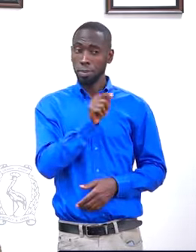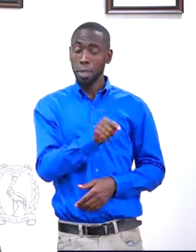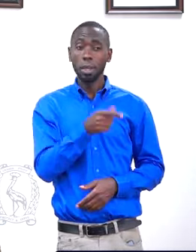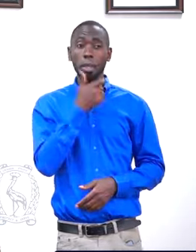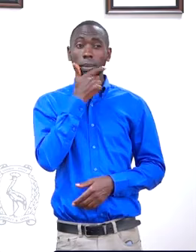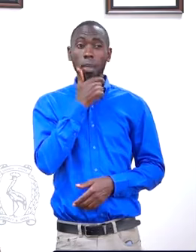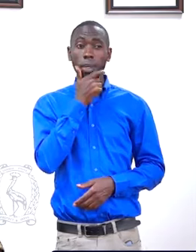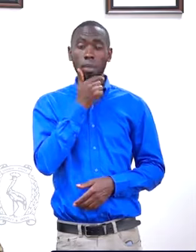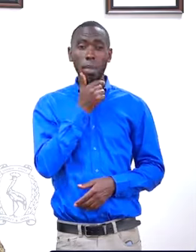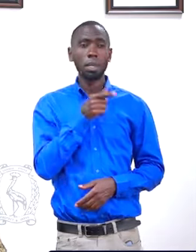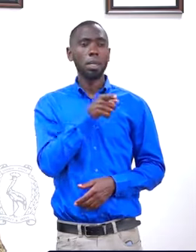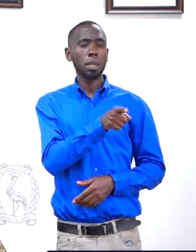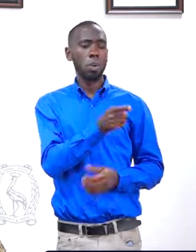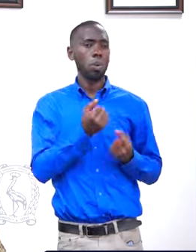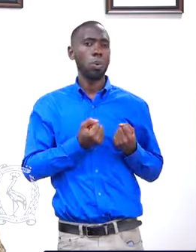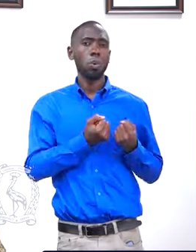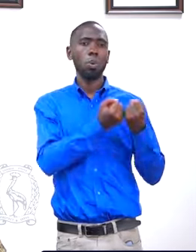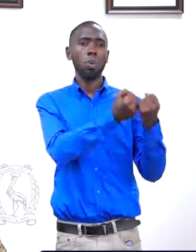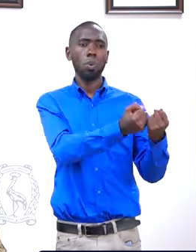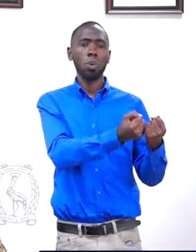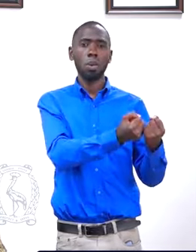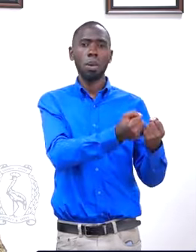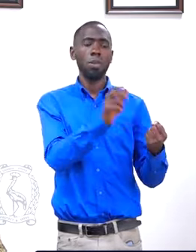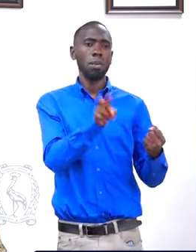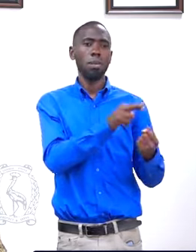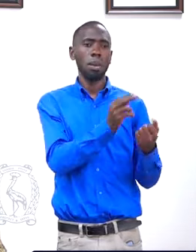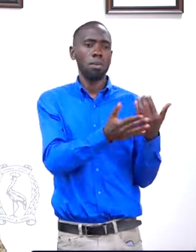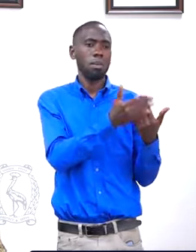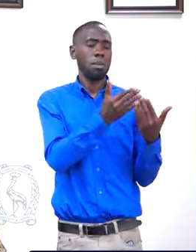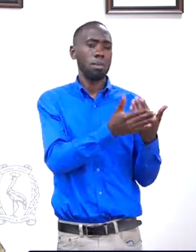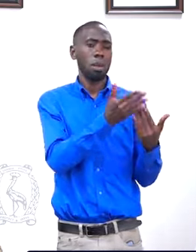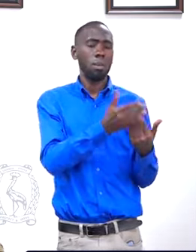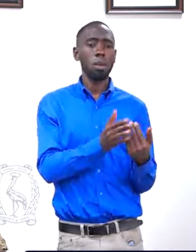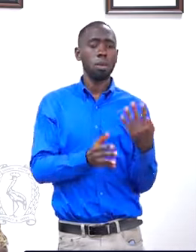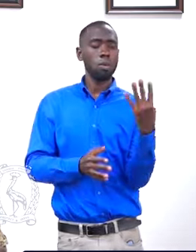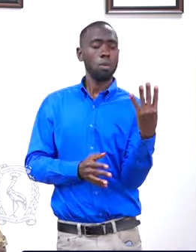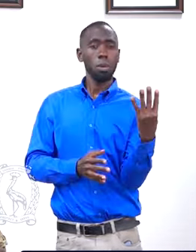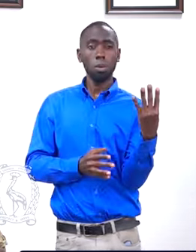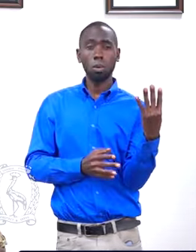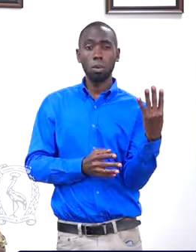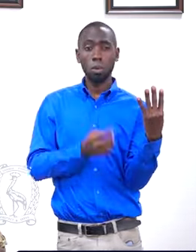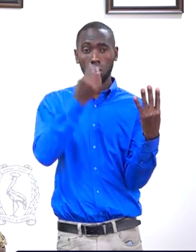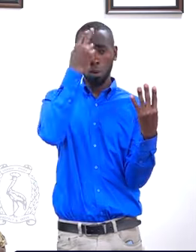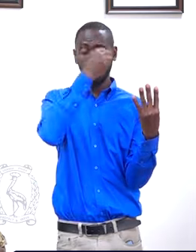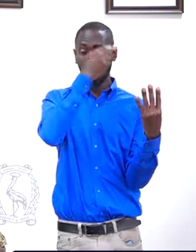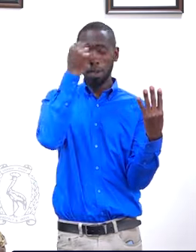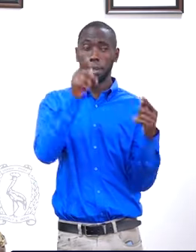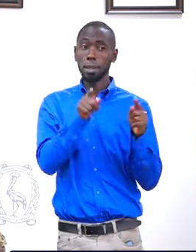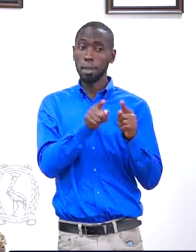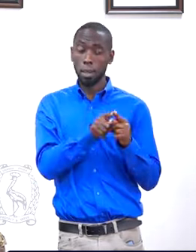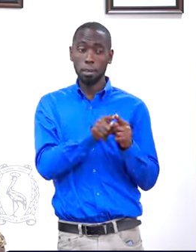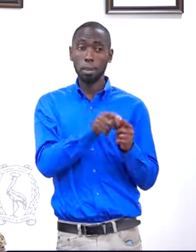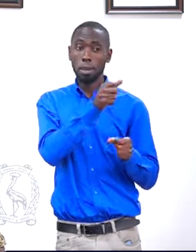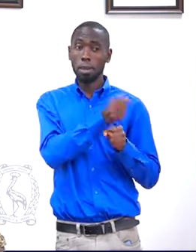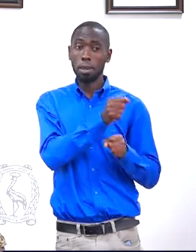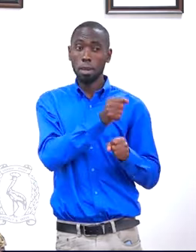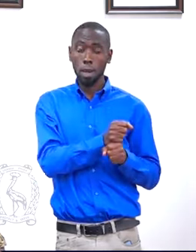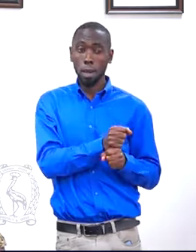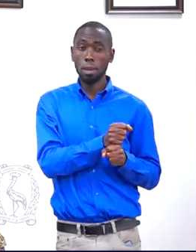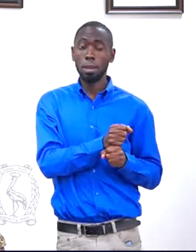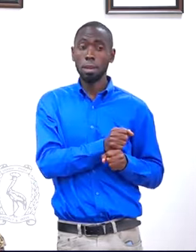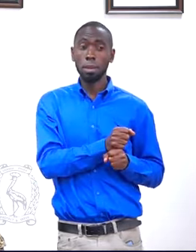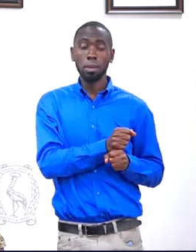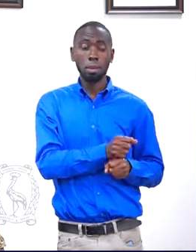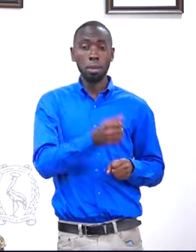traveled as a caretaker with four students, including the 16-year-old disabled victim to Nairobi,